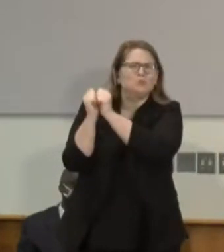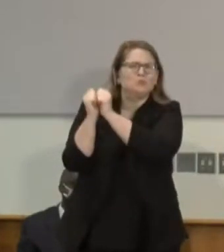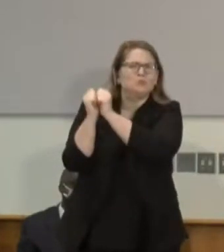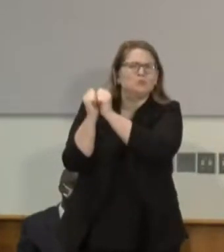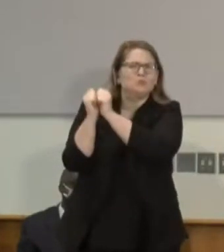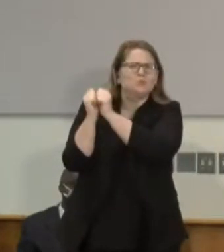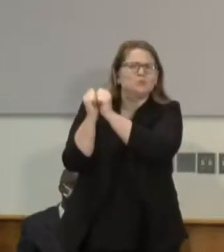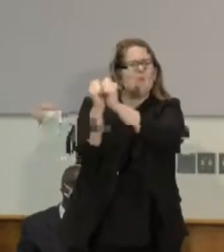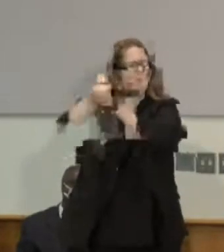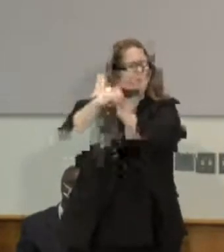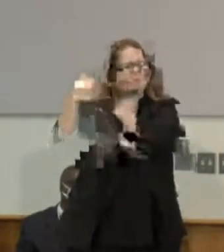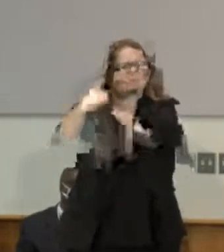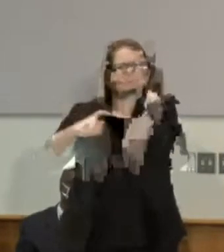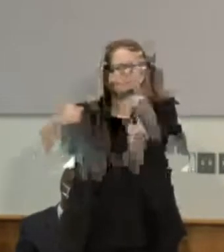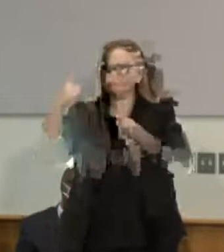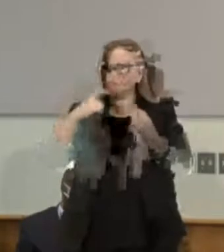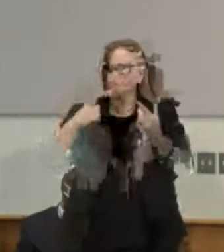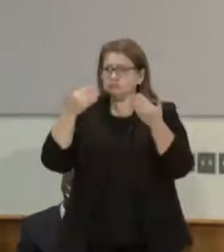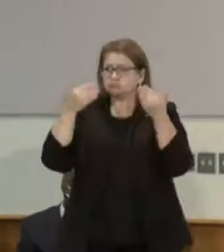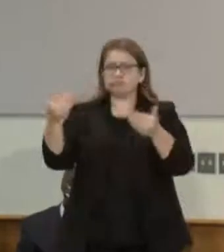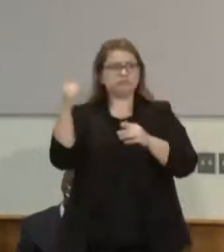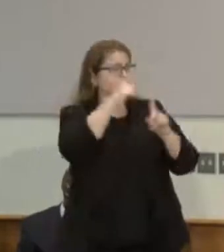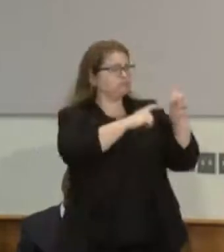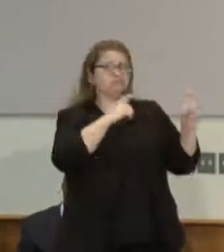Carlos and others have spent the last year